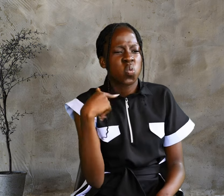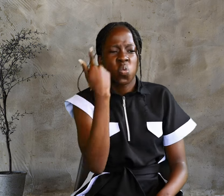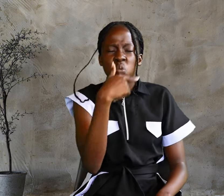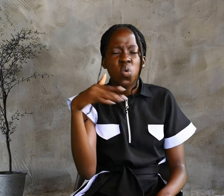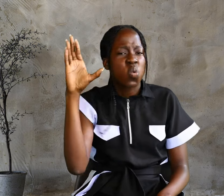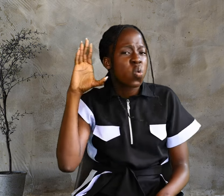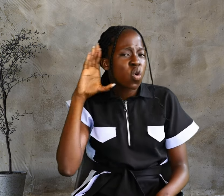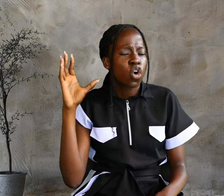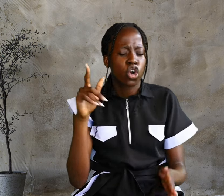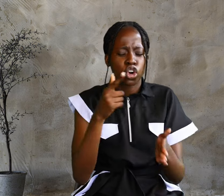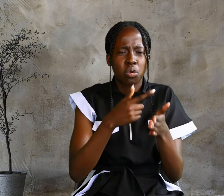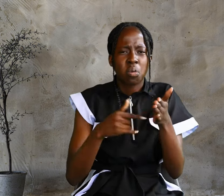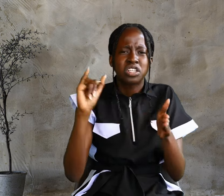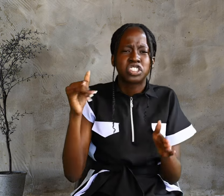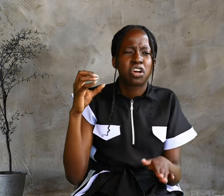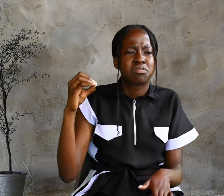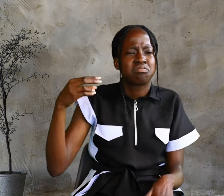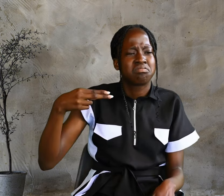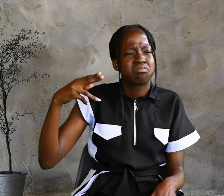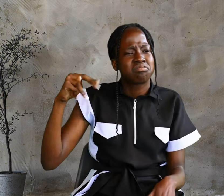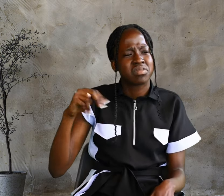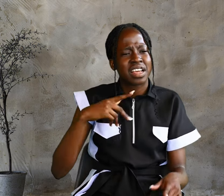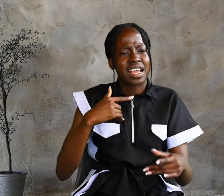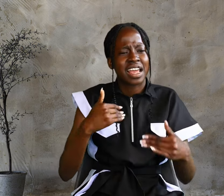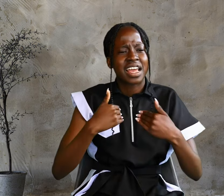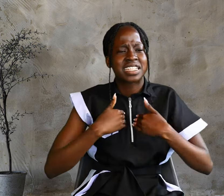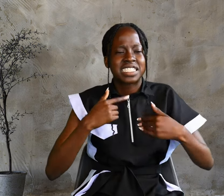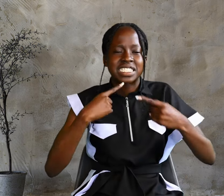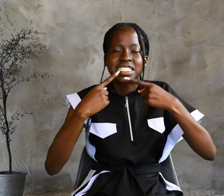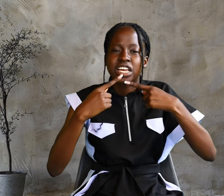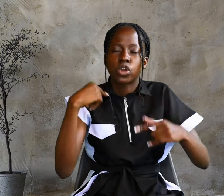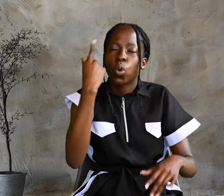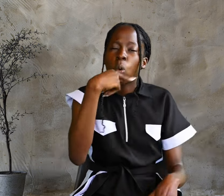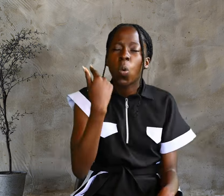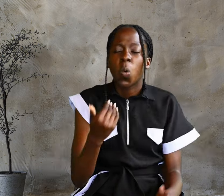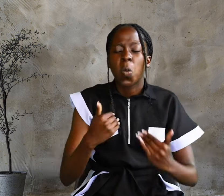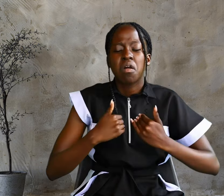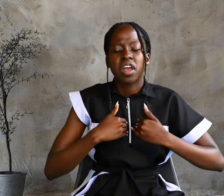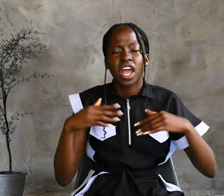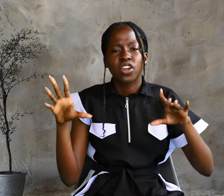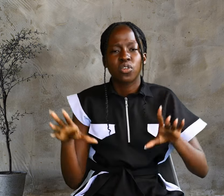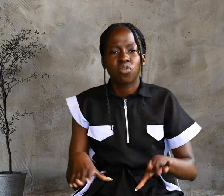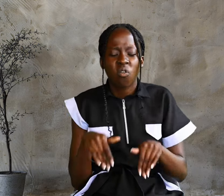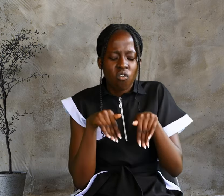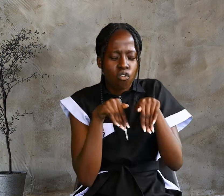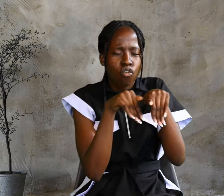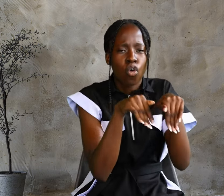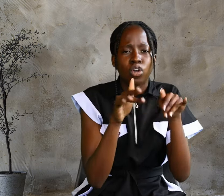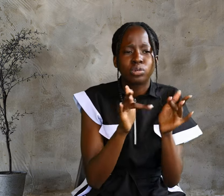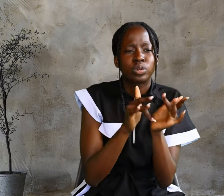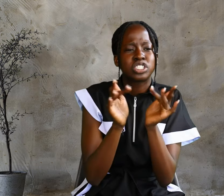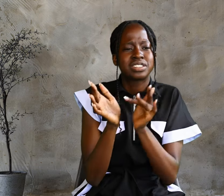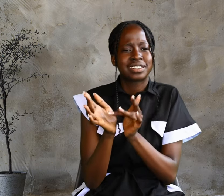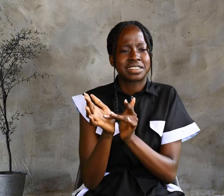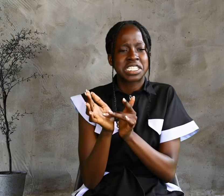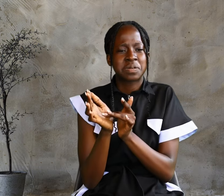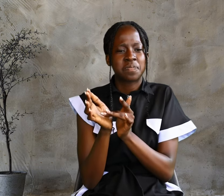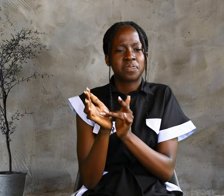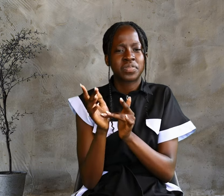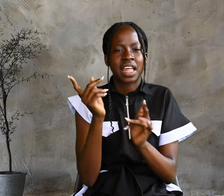who heard what John had said, who had followed Jesus. The first